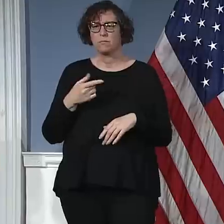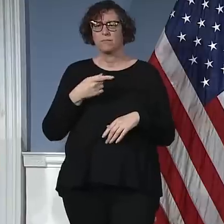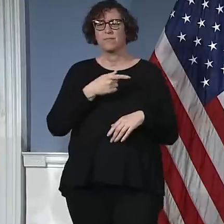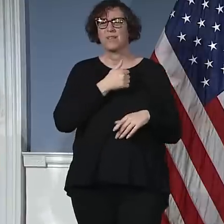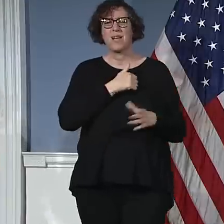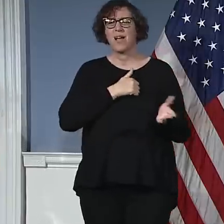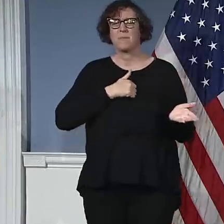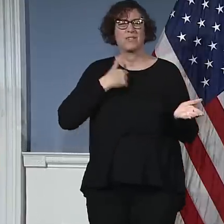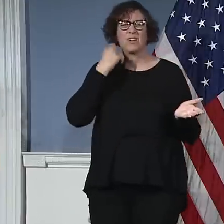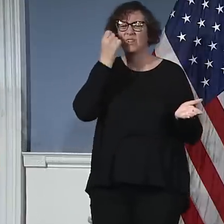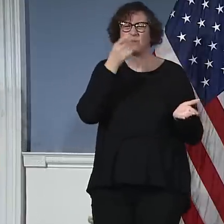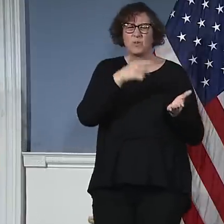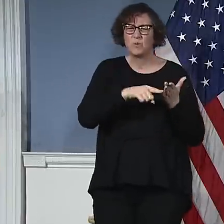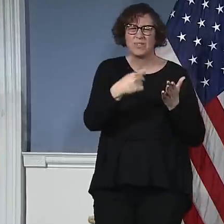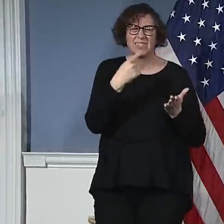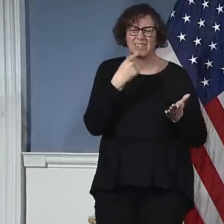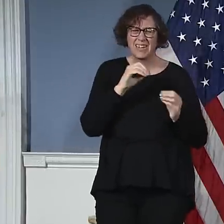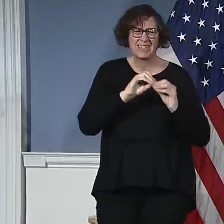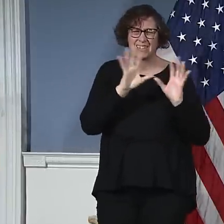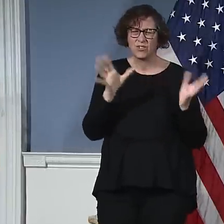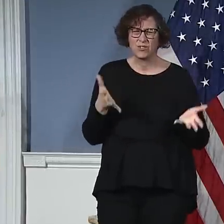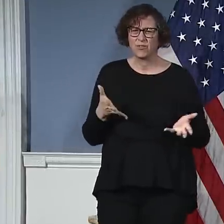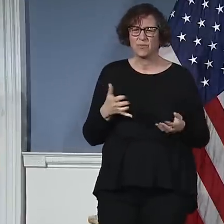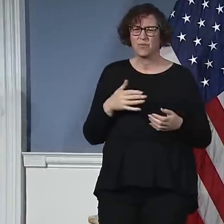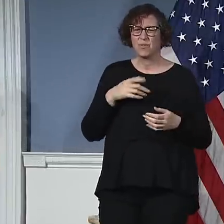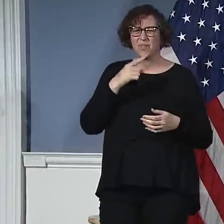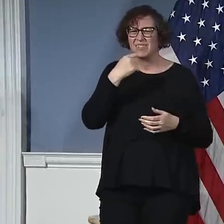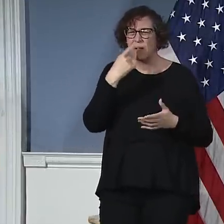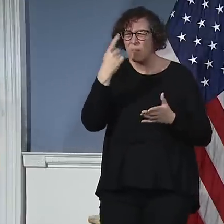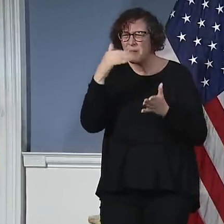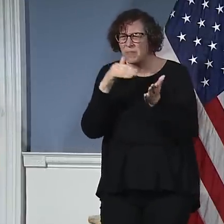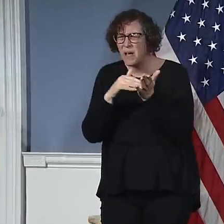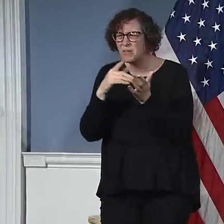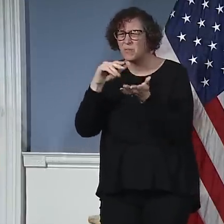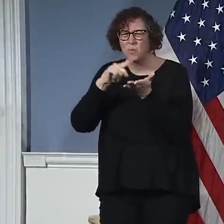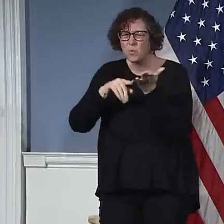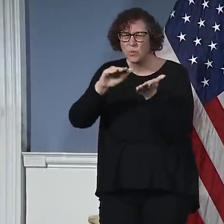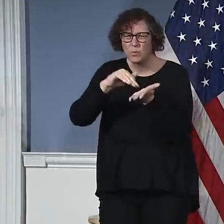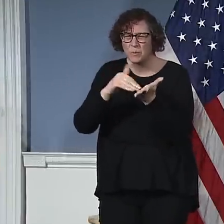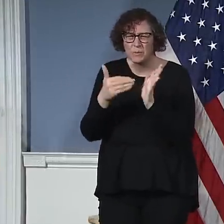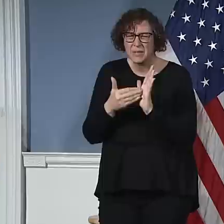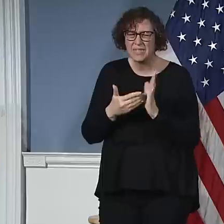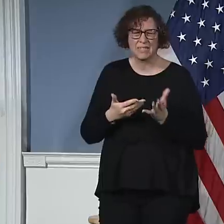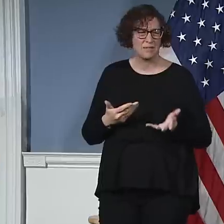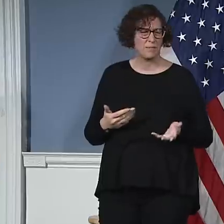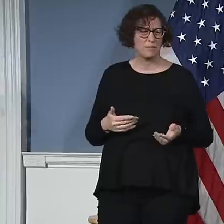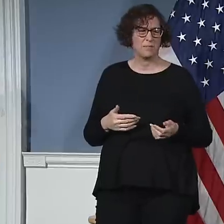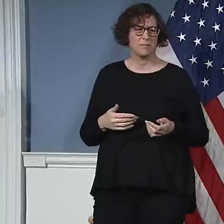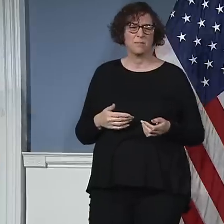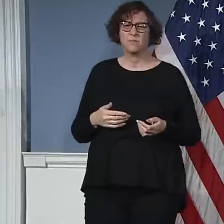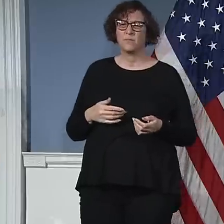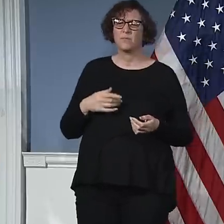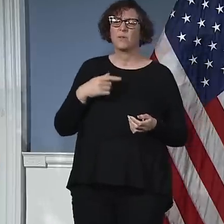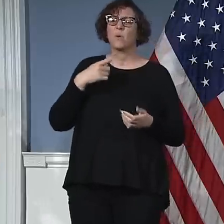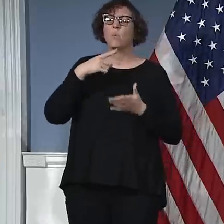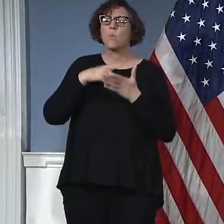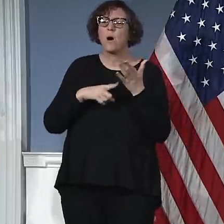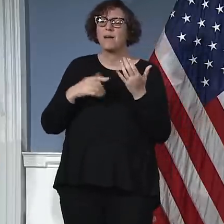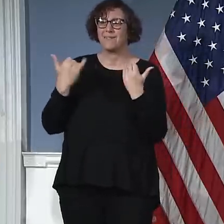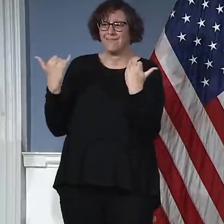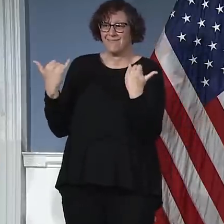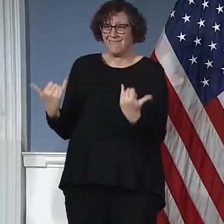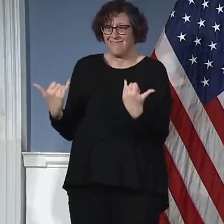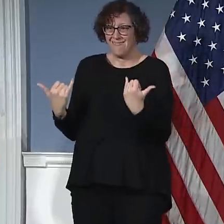your question. What is—when you say 1,000 to 2,000, what are you trying to say? What is the current number of ICU beds